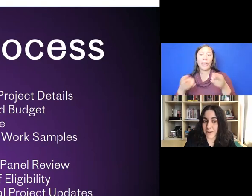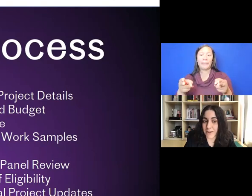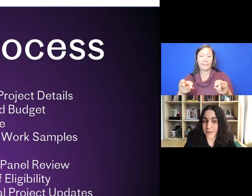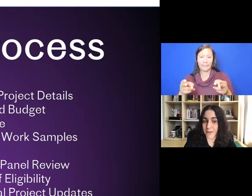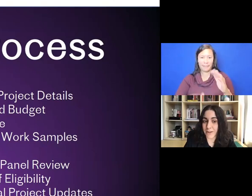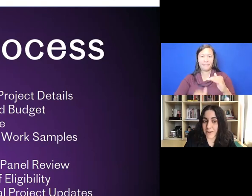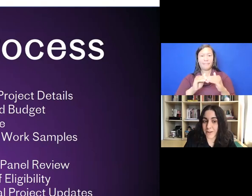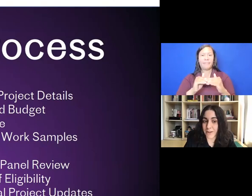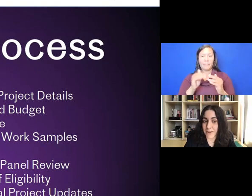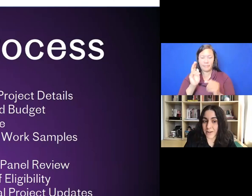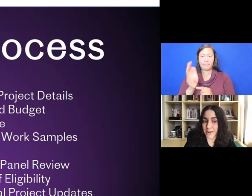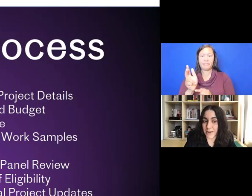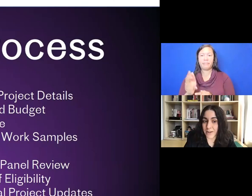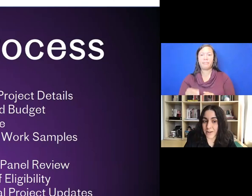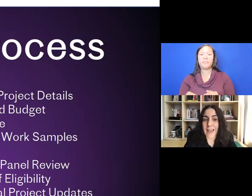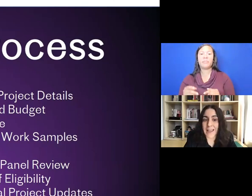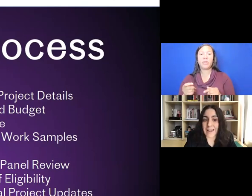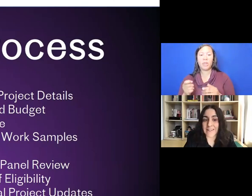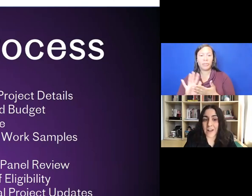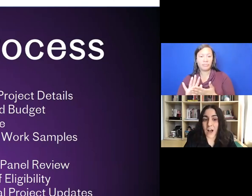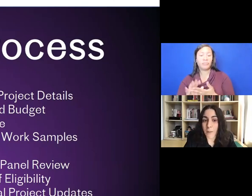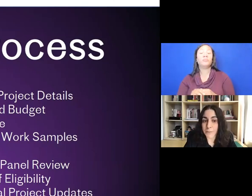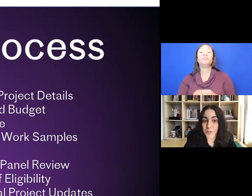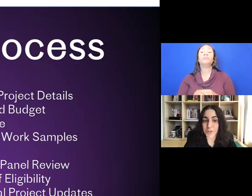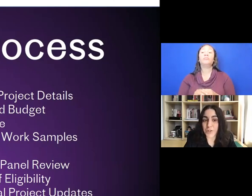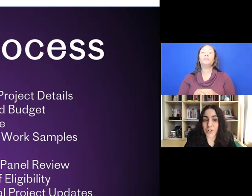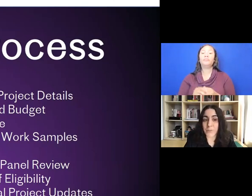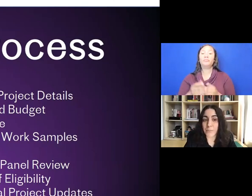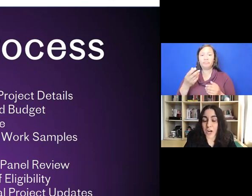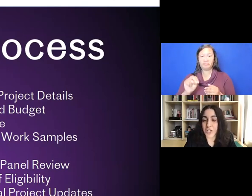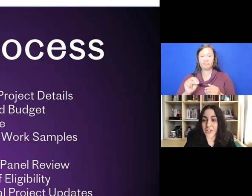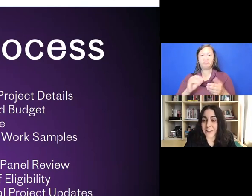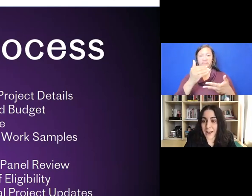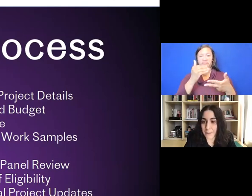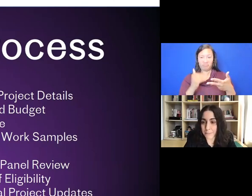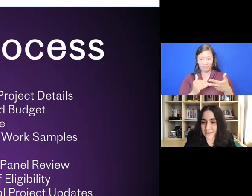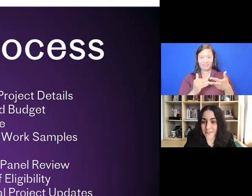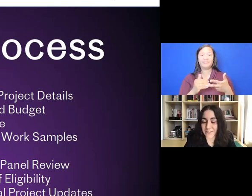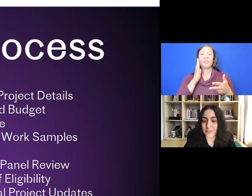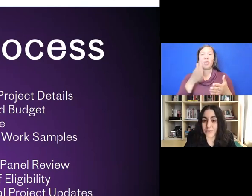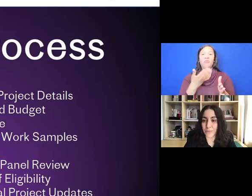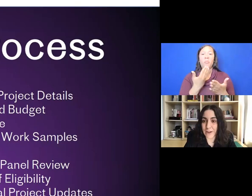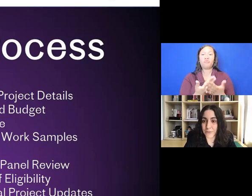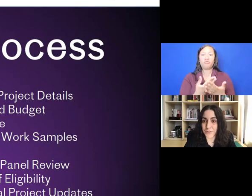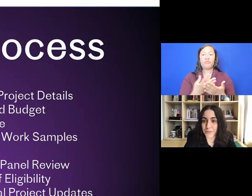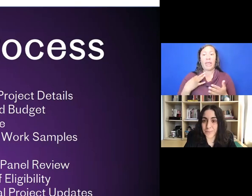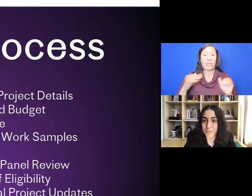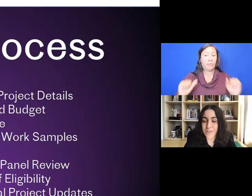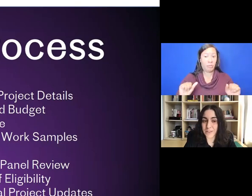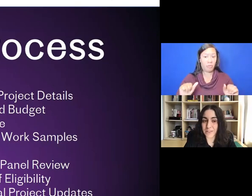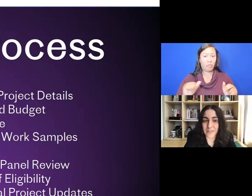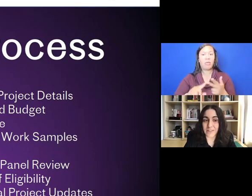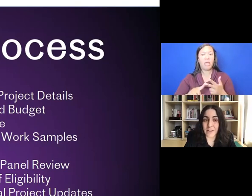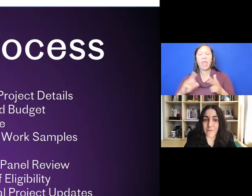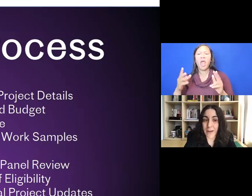And then finally, there will be a proof of eligibility and optional project updates round.